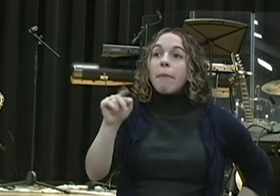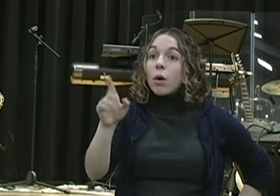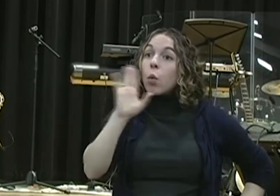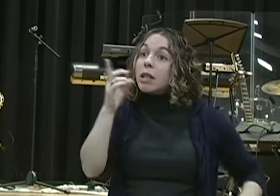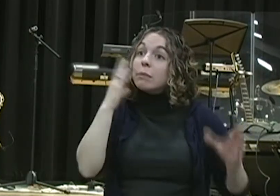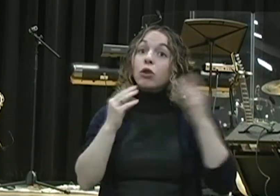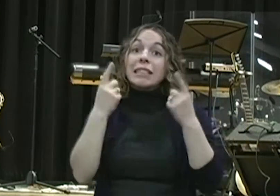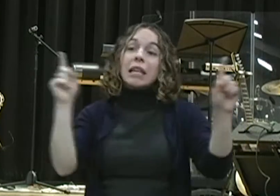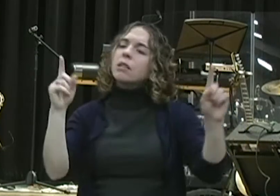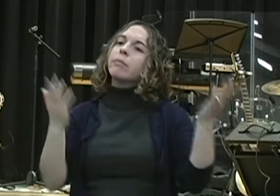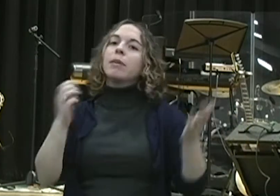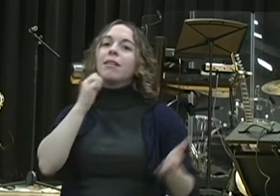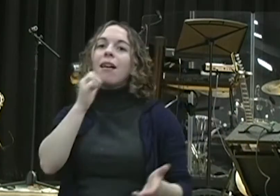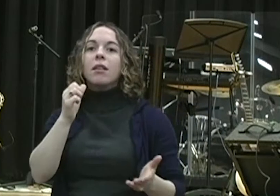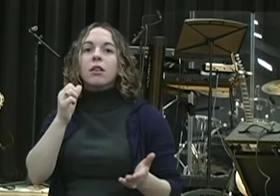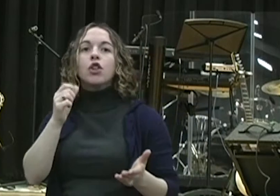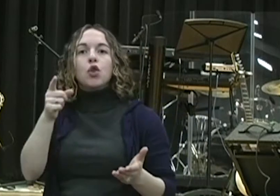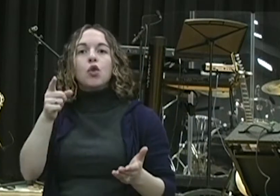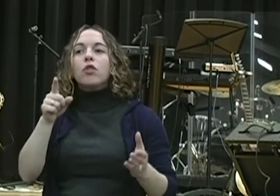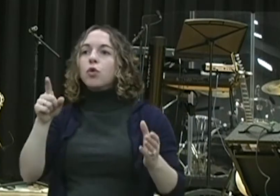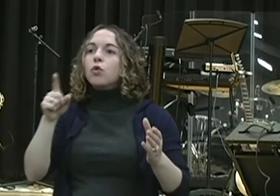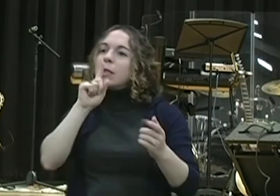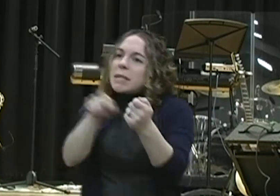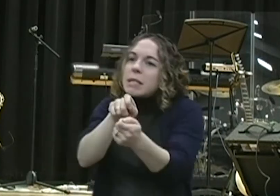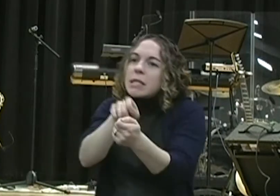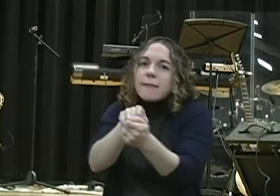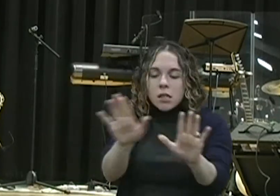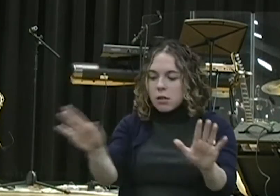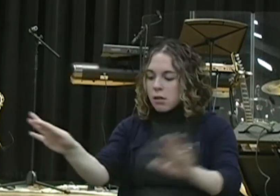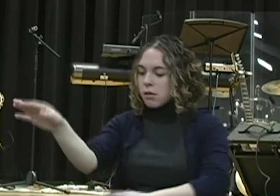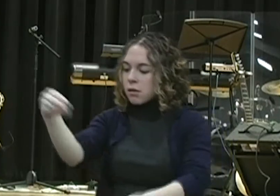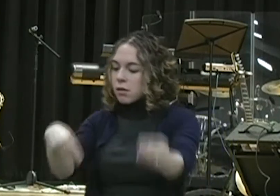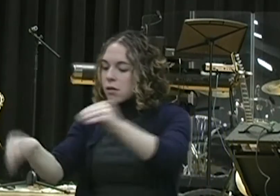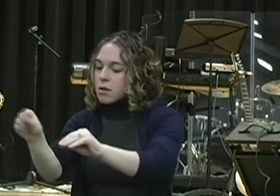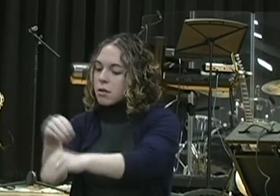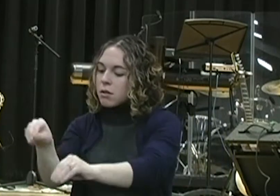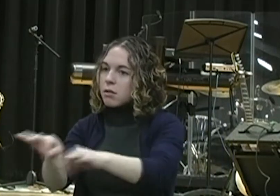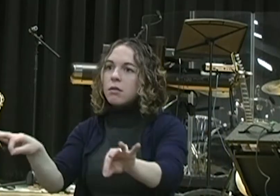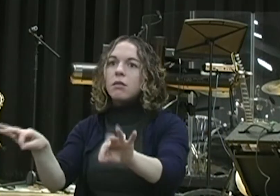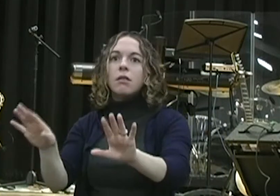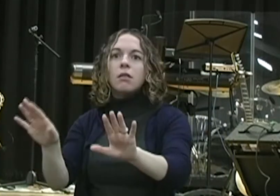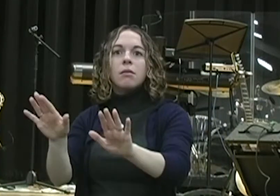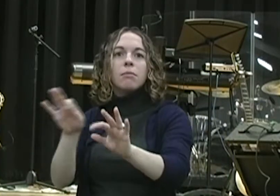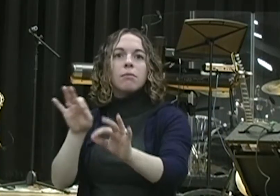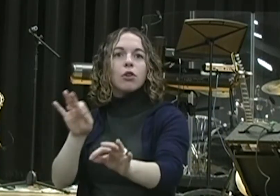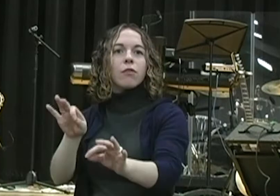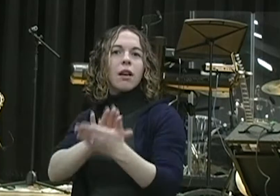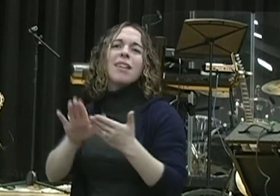And God is calling us, and prayer will up even the level of ability at work. I don't care whether it's a religious job